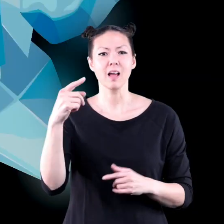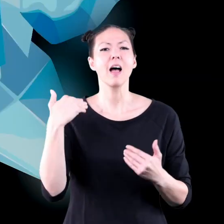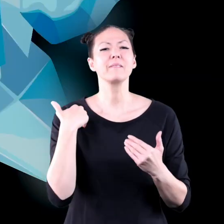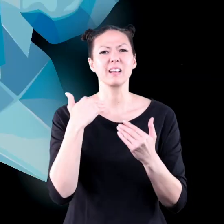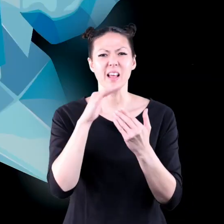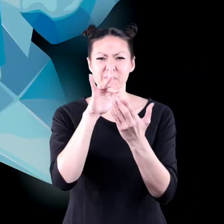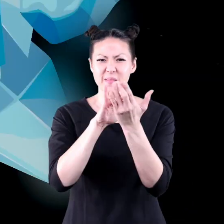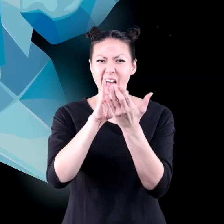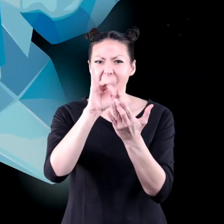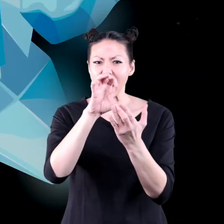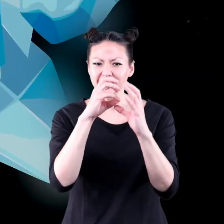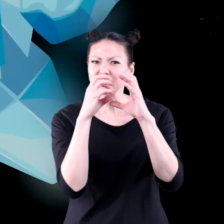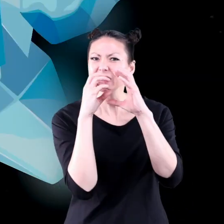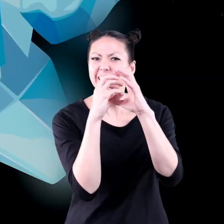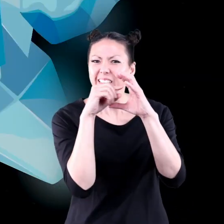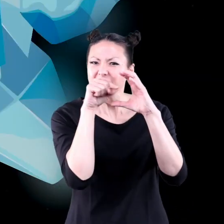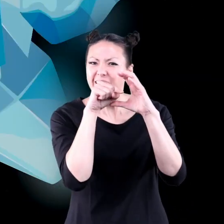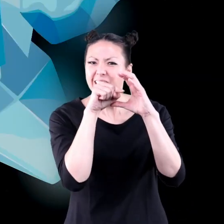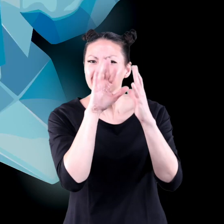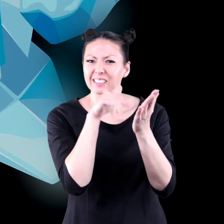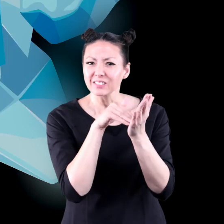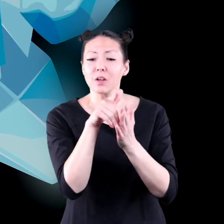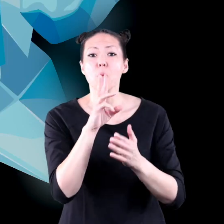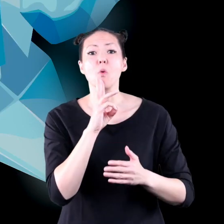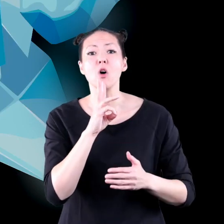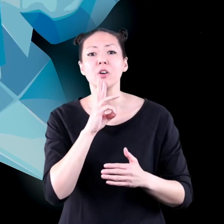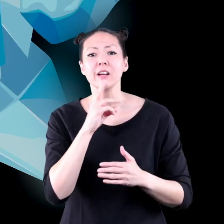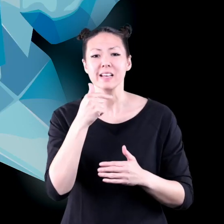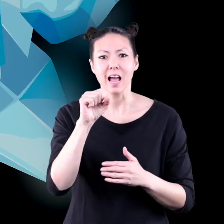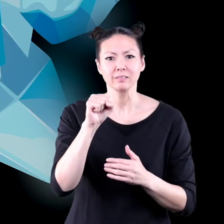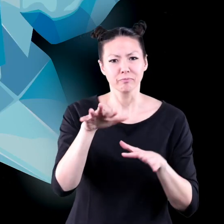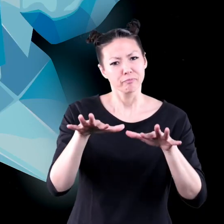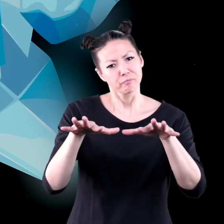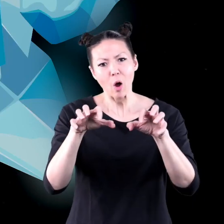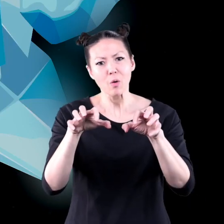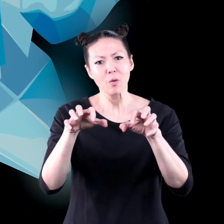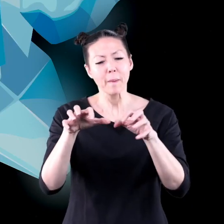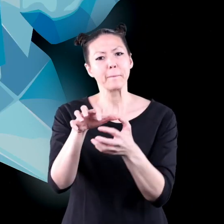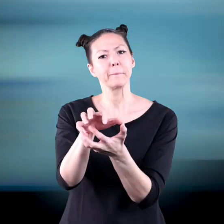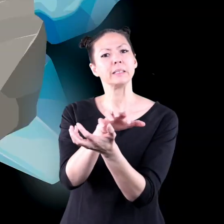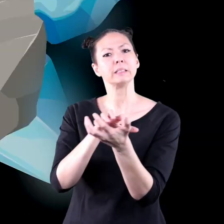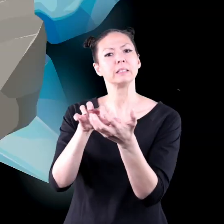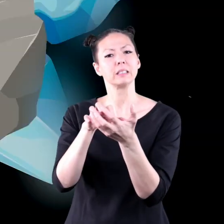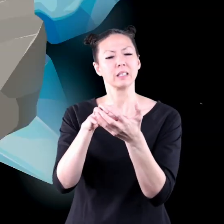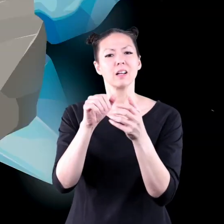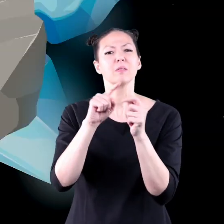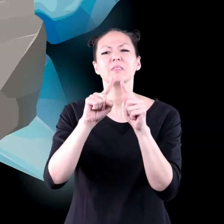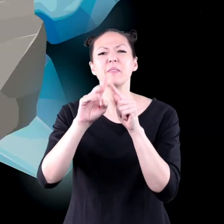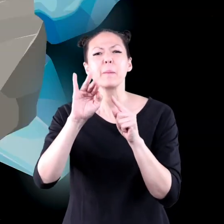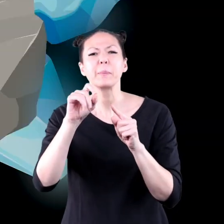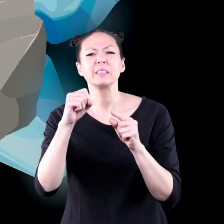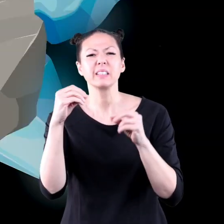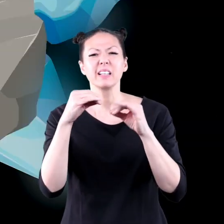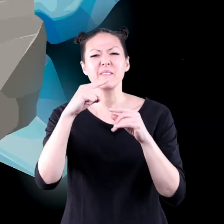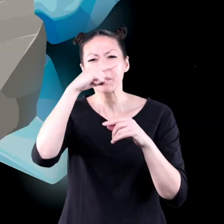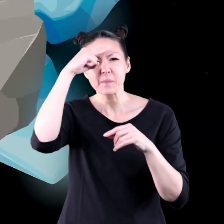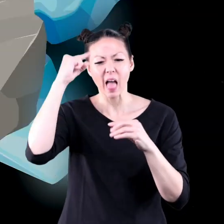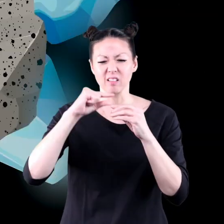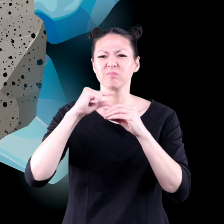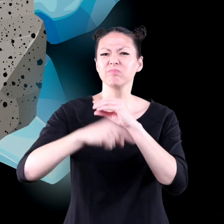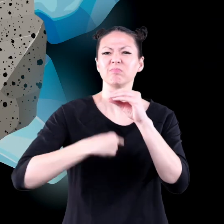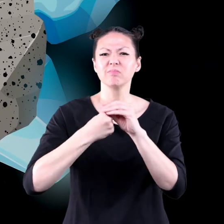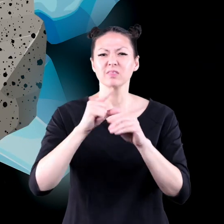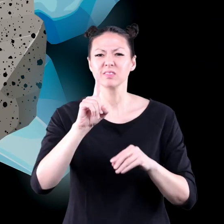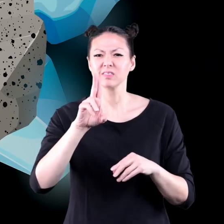Comets have an icy middle which is made up of water and gases that are frozen. They are mixed with bits of rock and metal